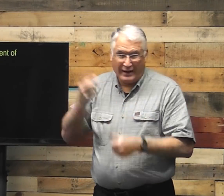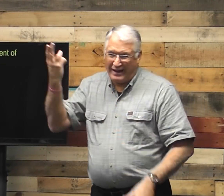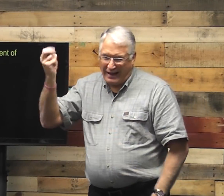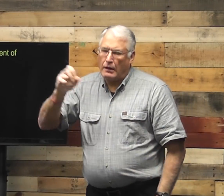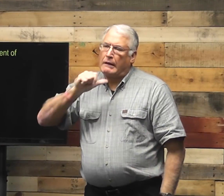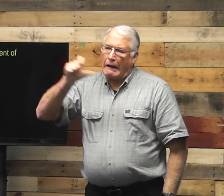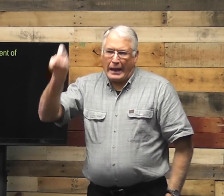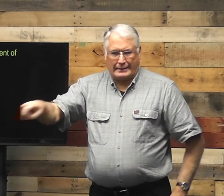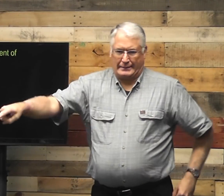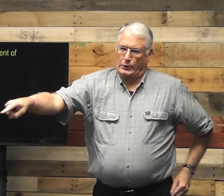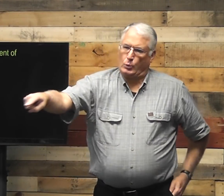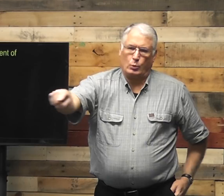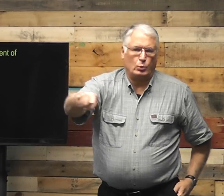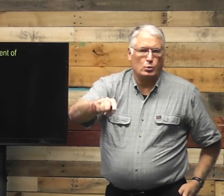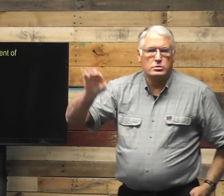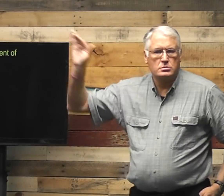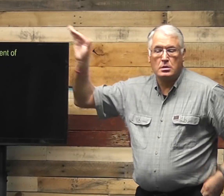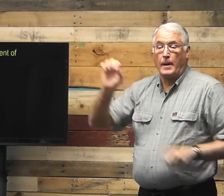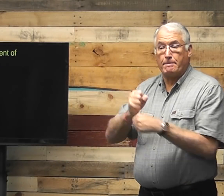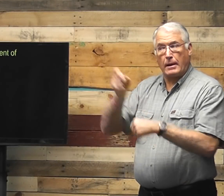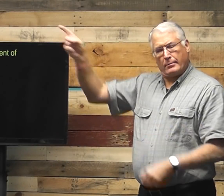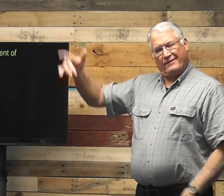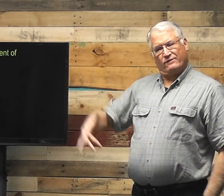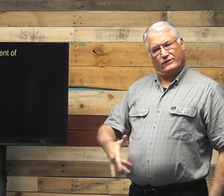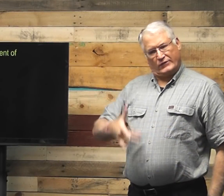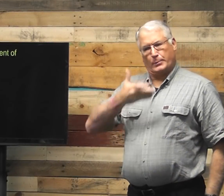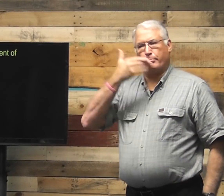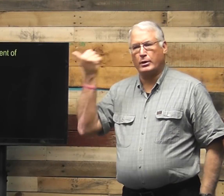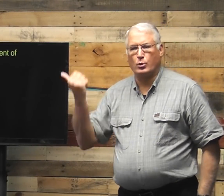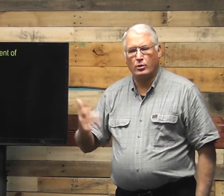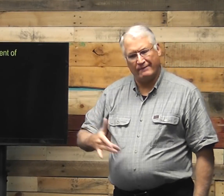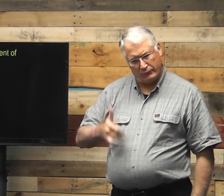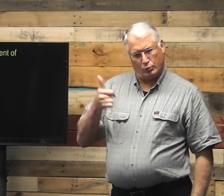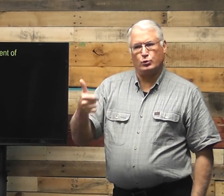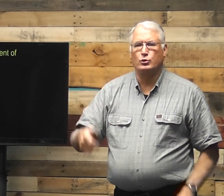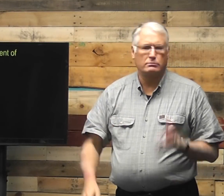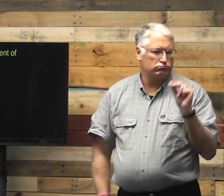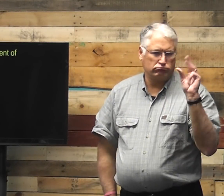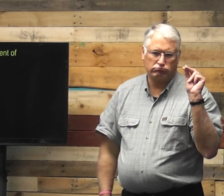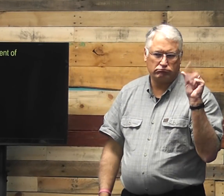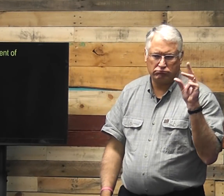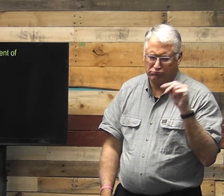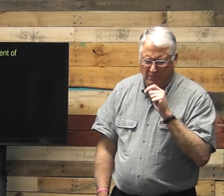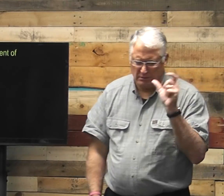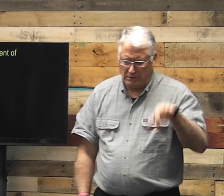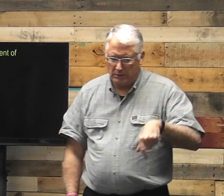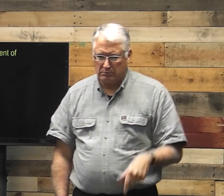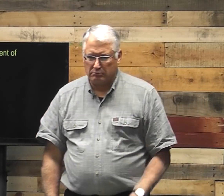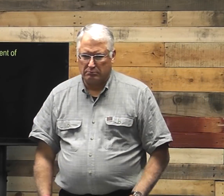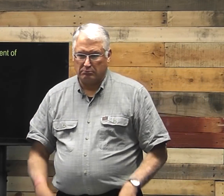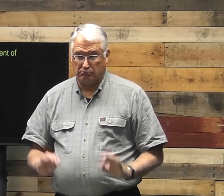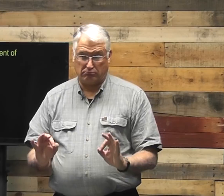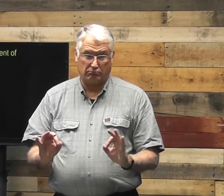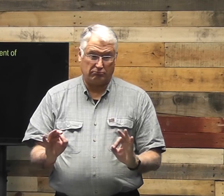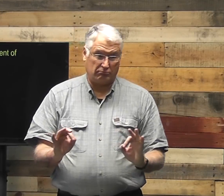reminded that he doesn't need you to make him feel better or feel good about himself. He doesn't need that.